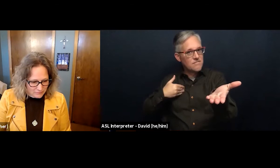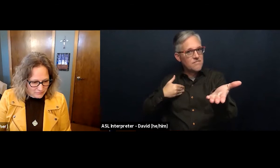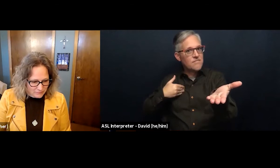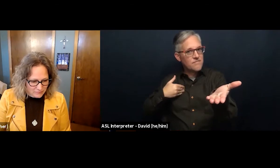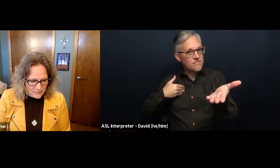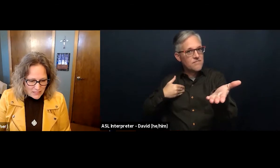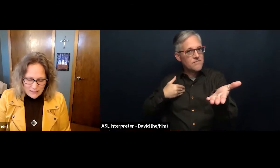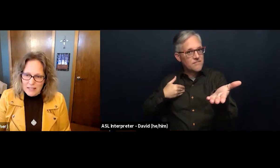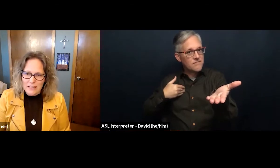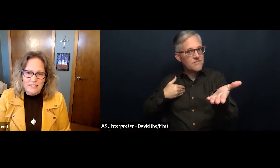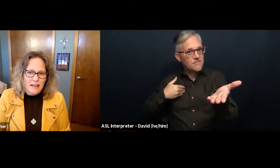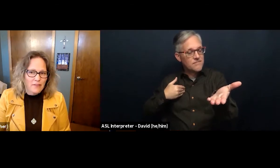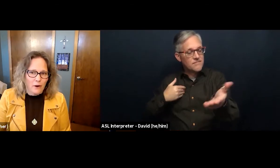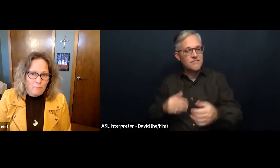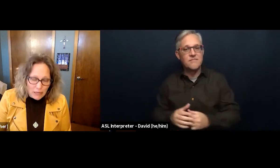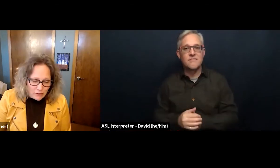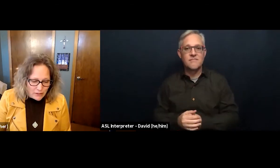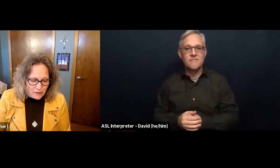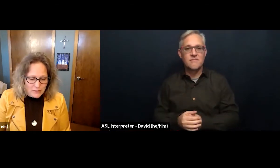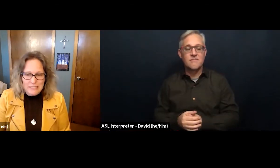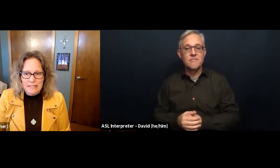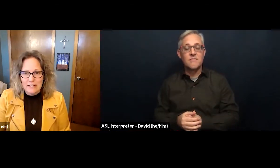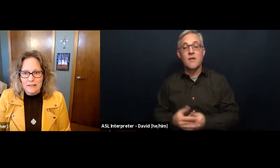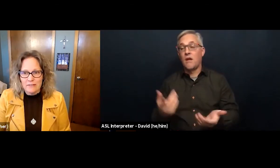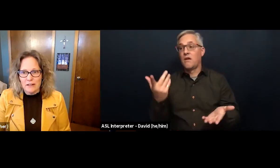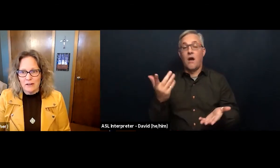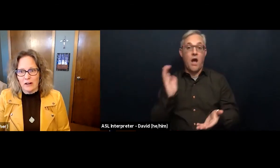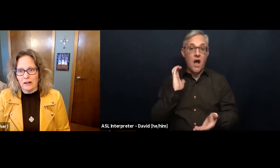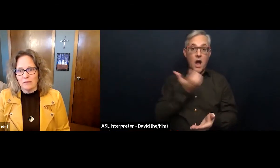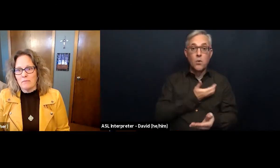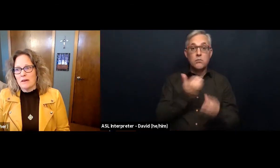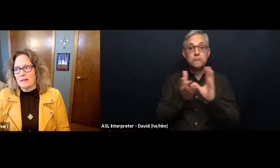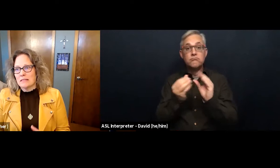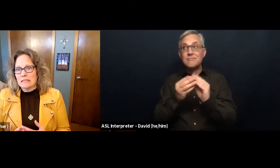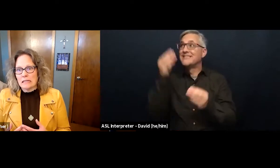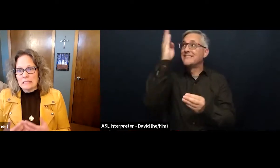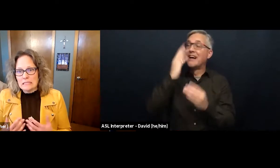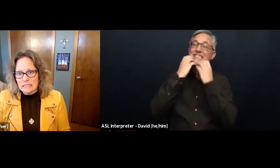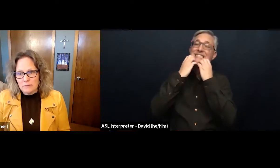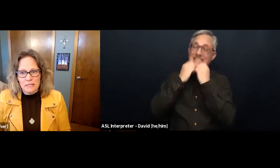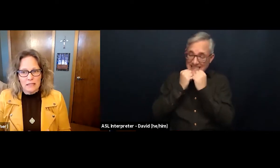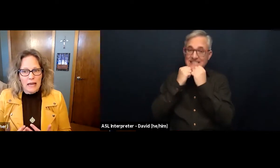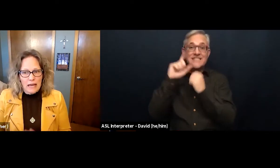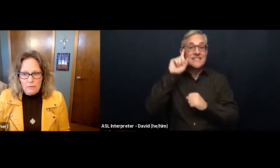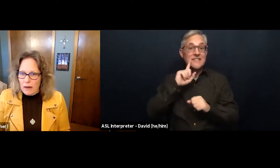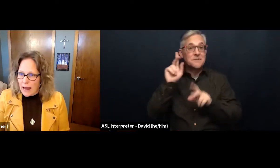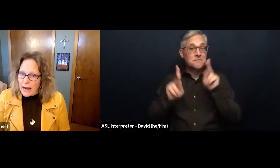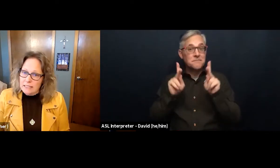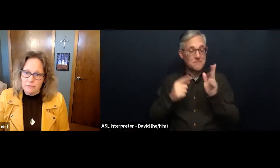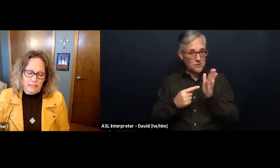There are there are barriers, there are systems that actively